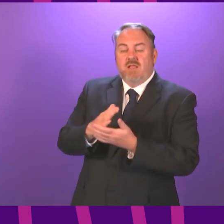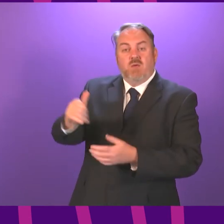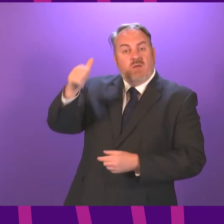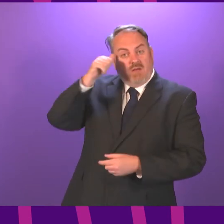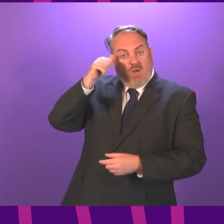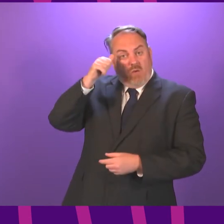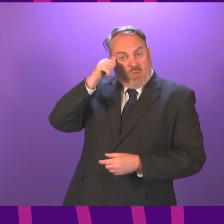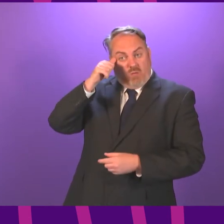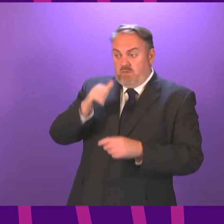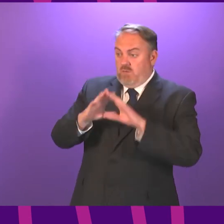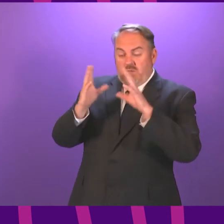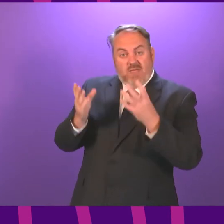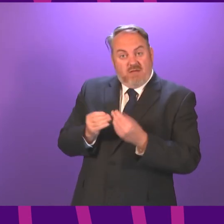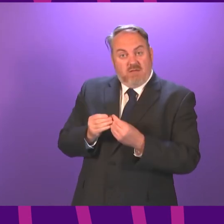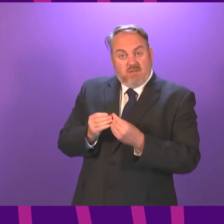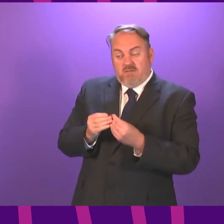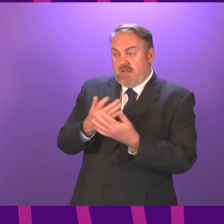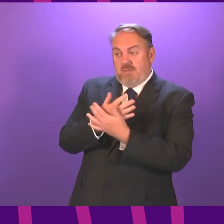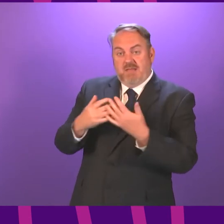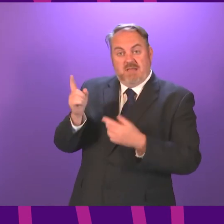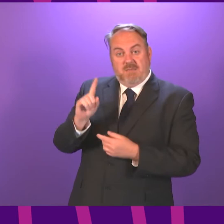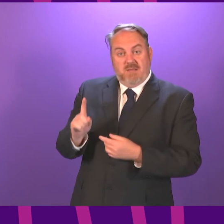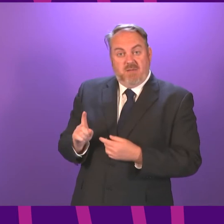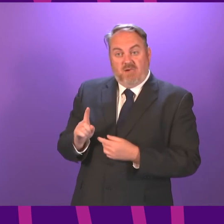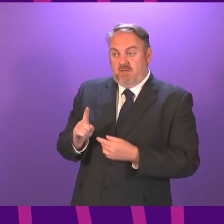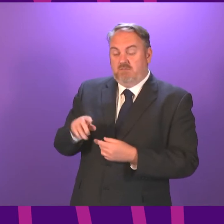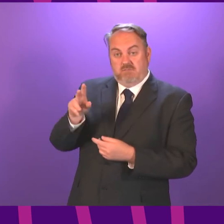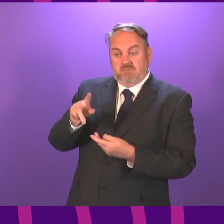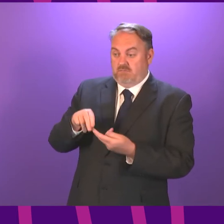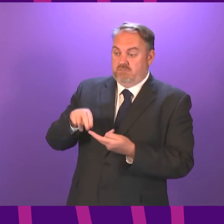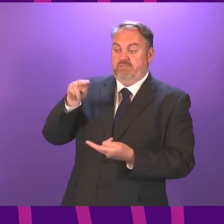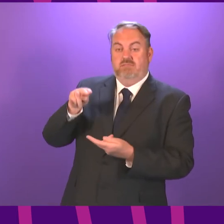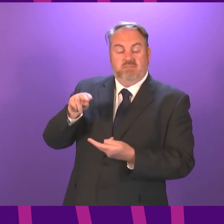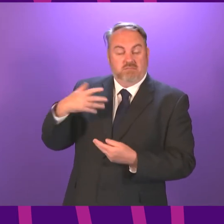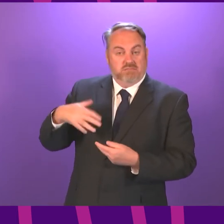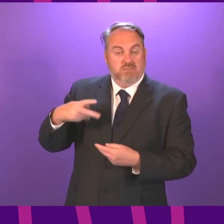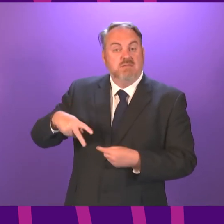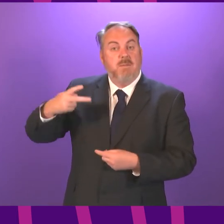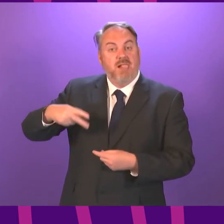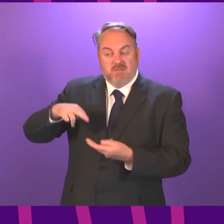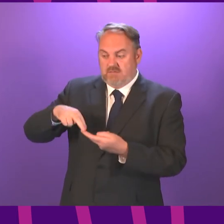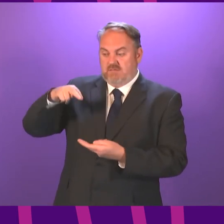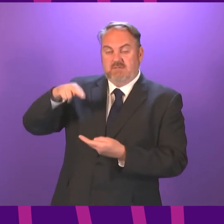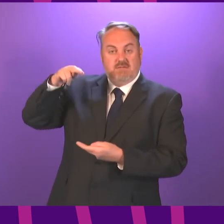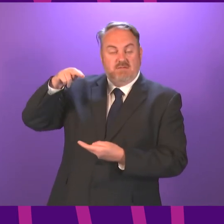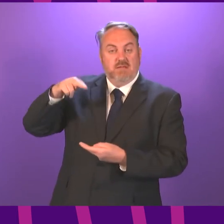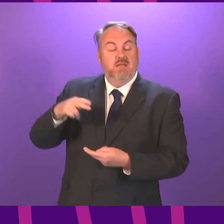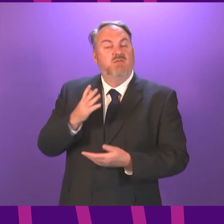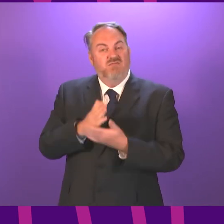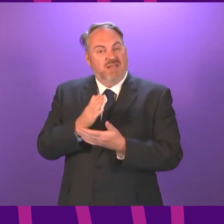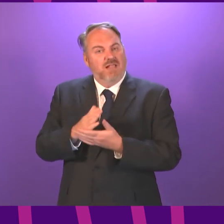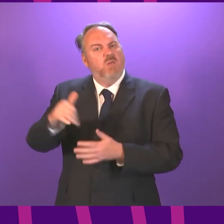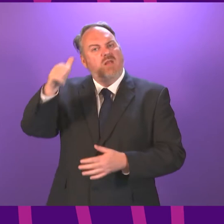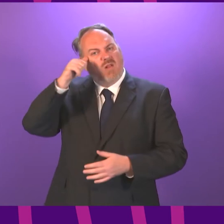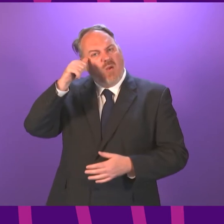but even so, it has roughly doubled in the past month. If cases continue to rise, we will see that trend continue. And even though, on average,